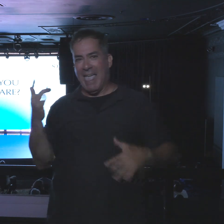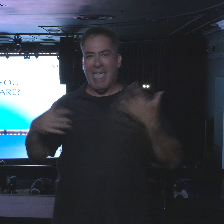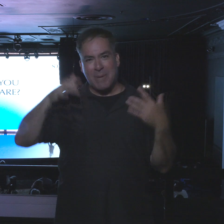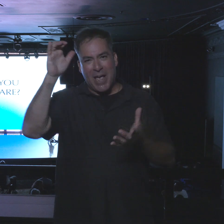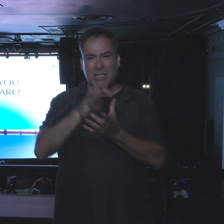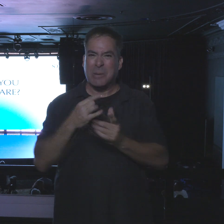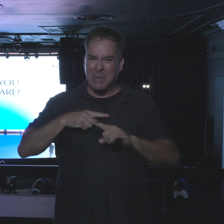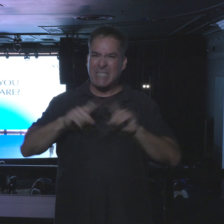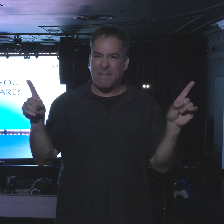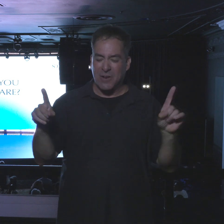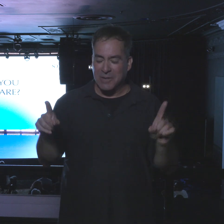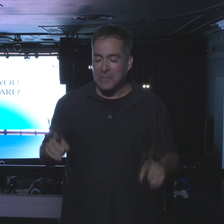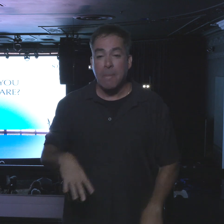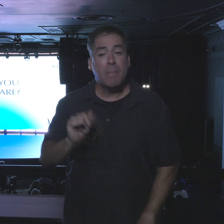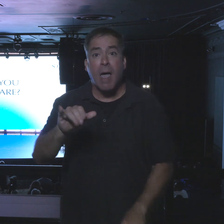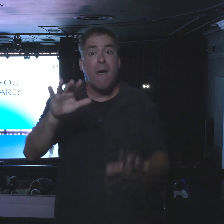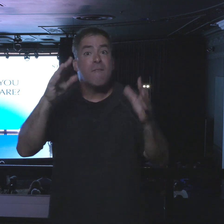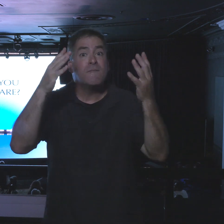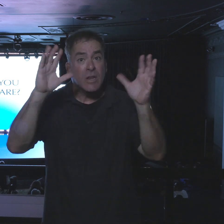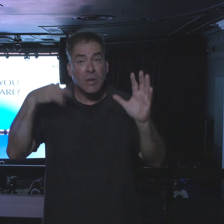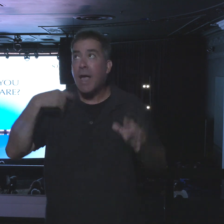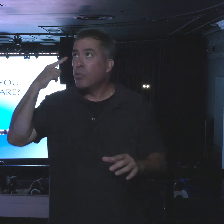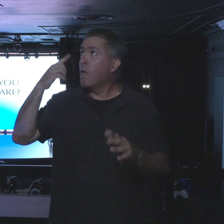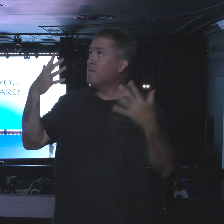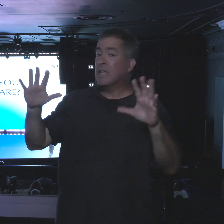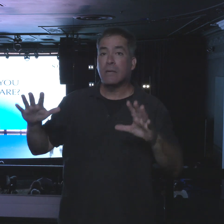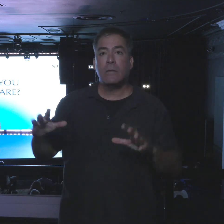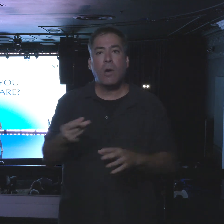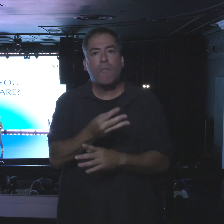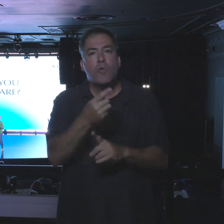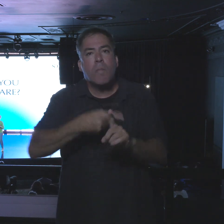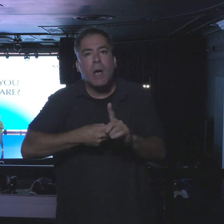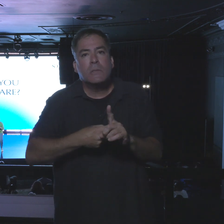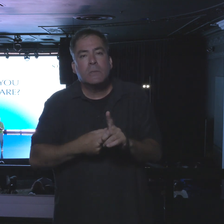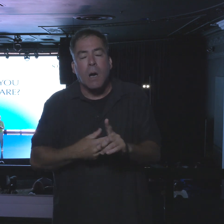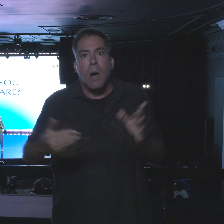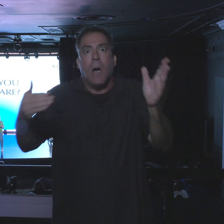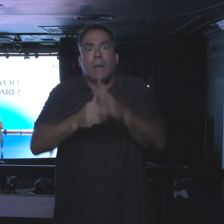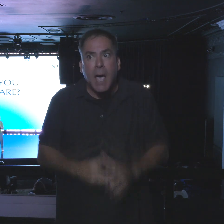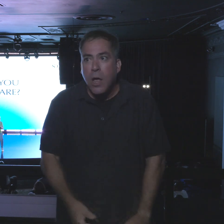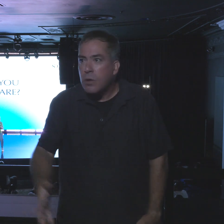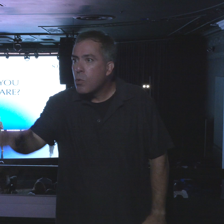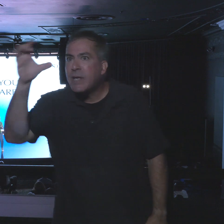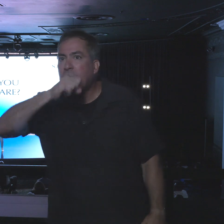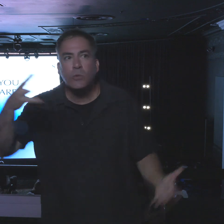This is it. Few months later, guess what? Yes.